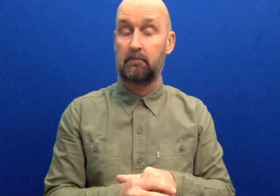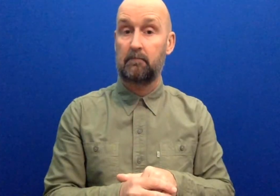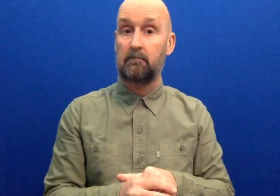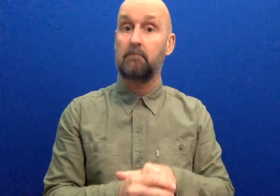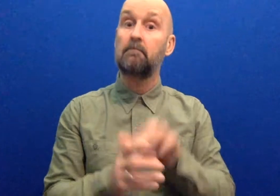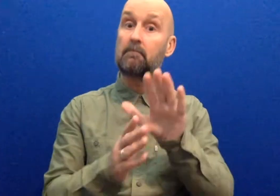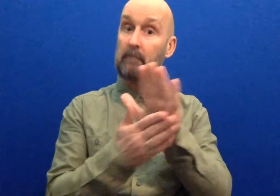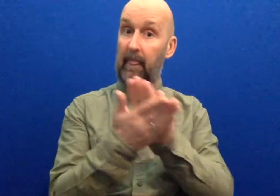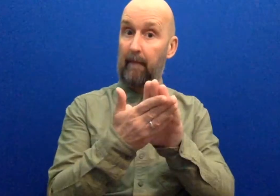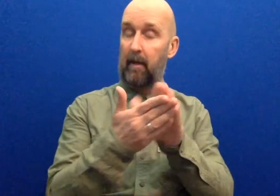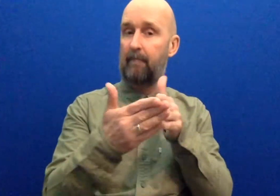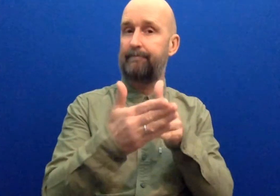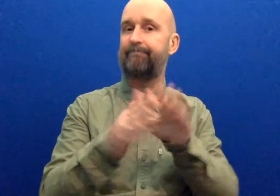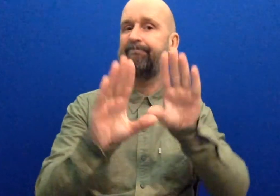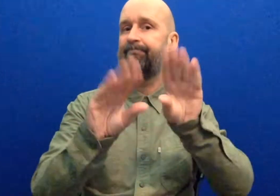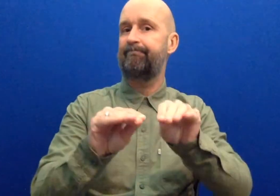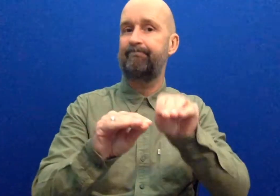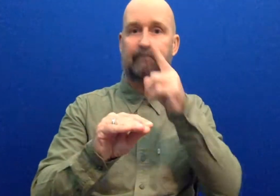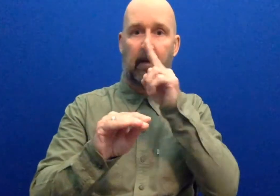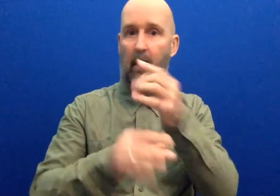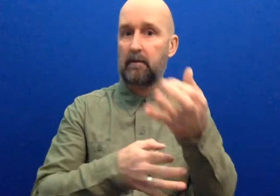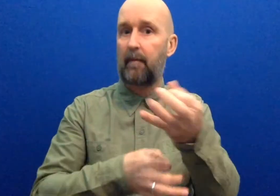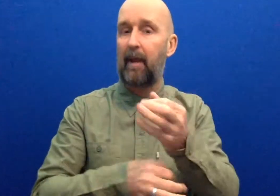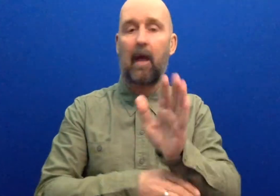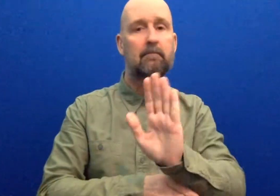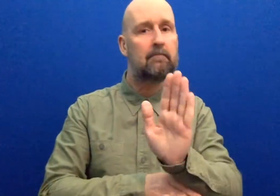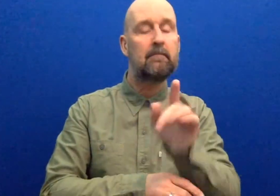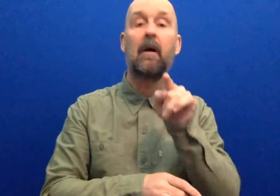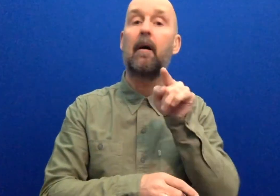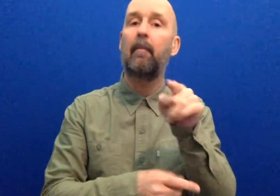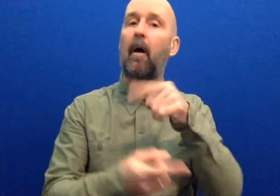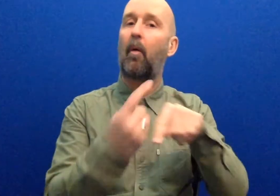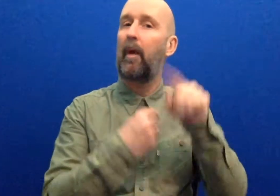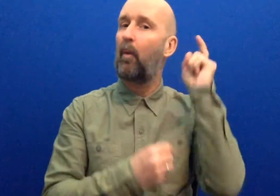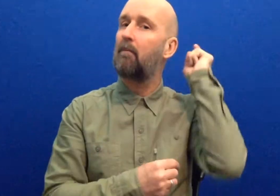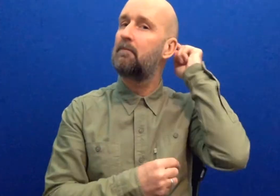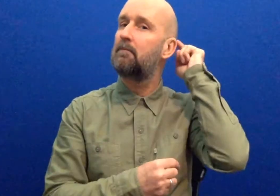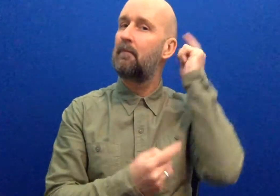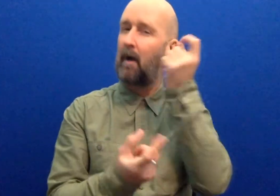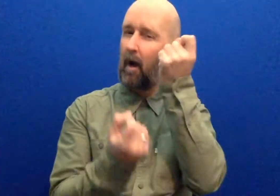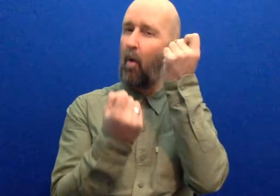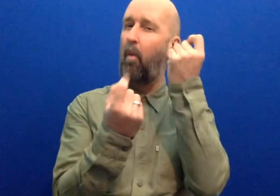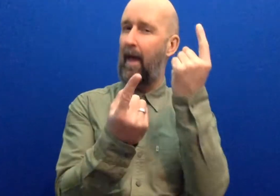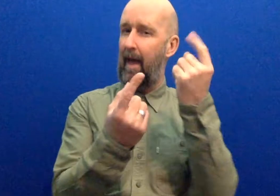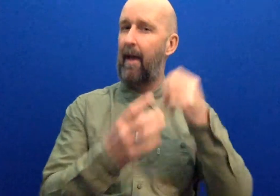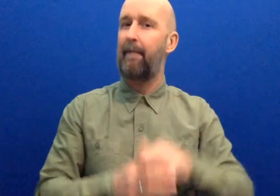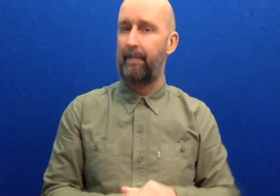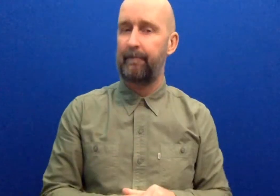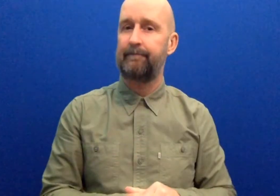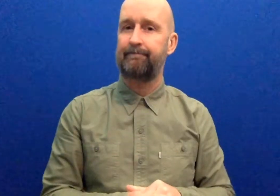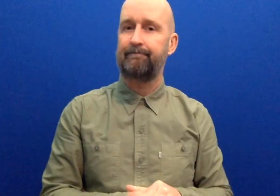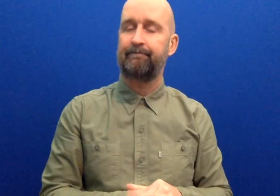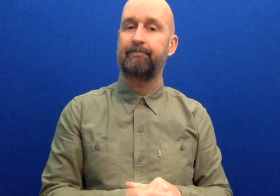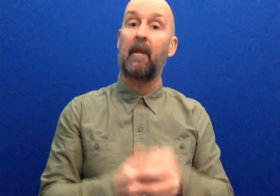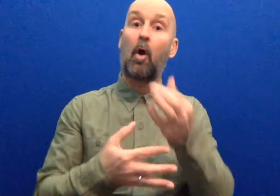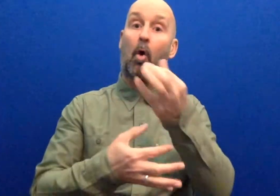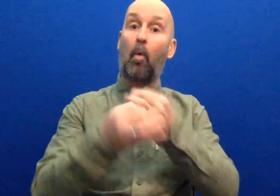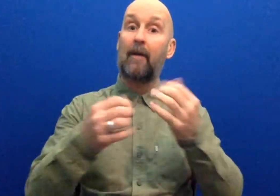isn't a bar to you applying, but it is something that we want to be aware of. Seven, are you